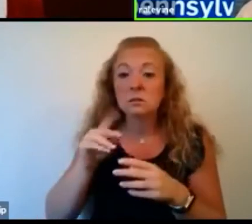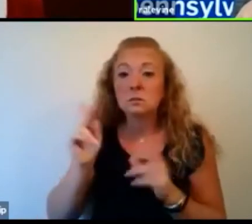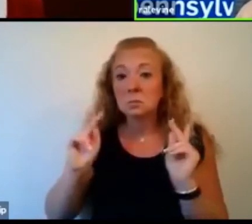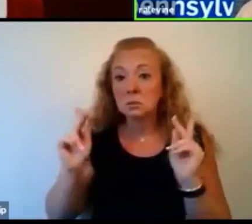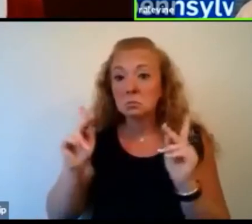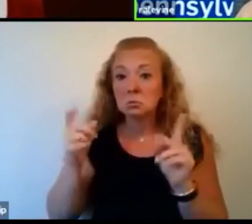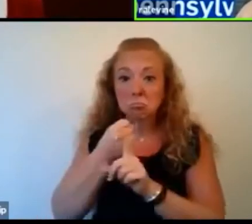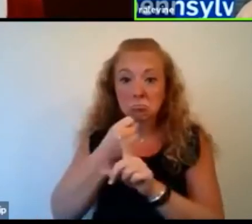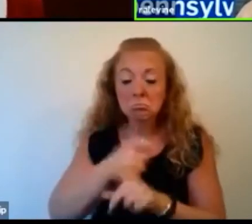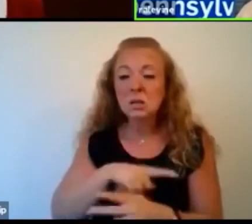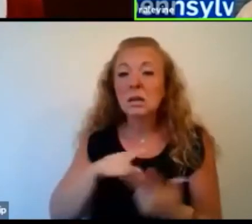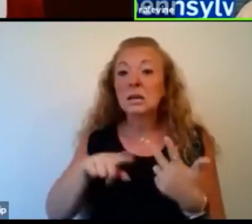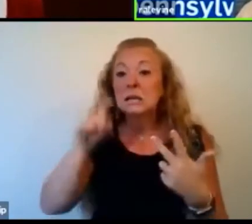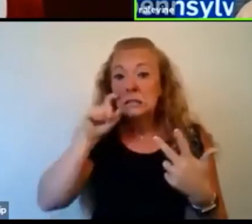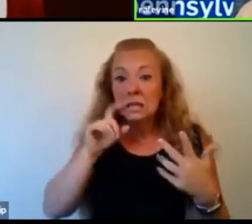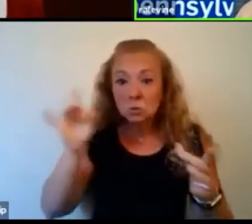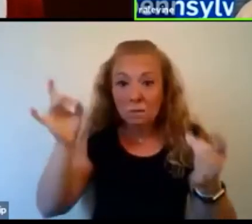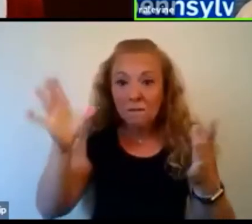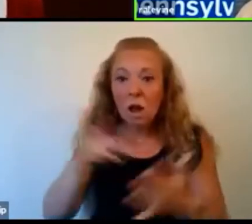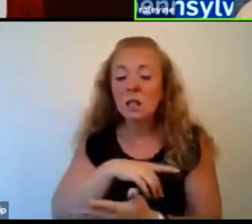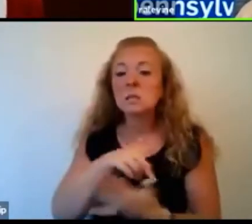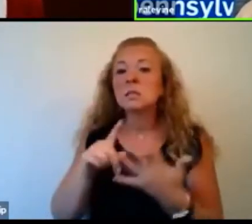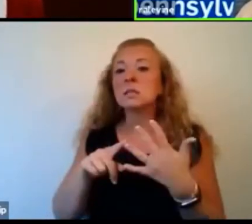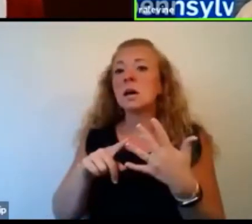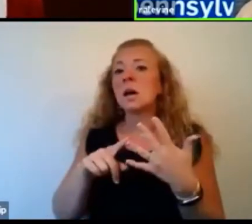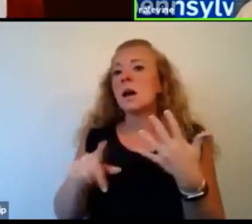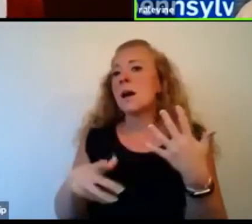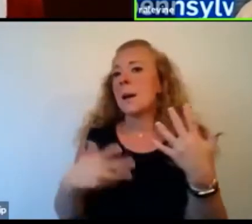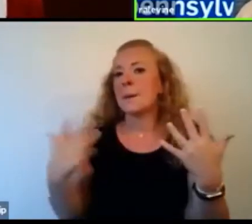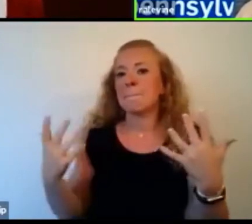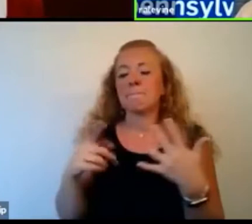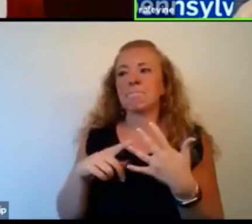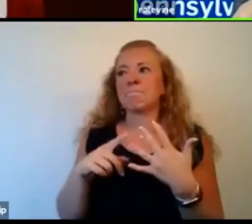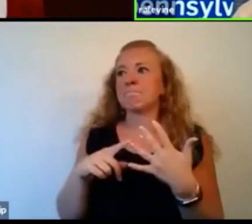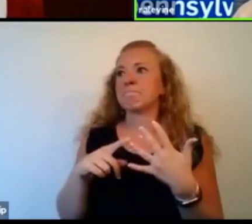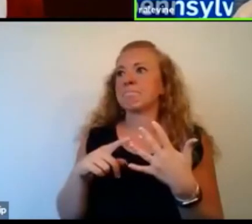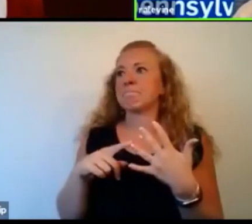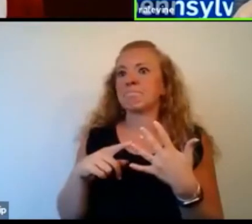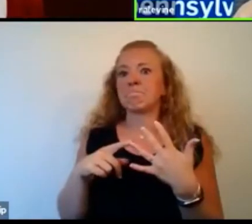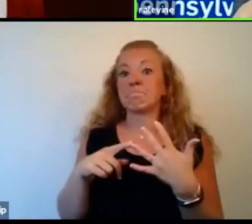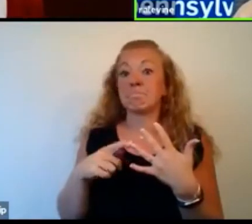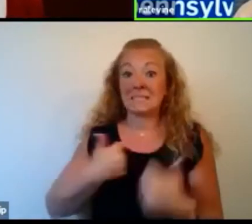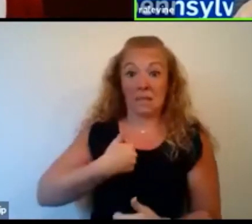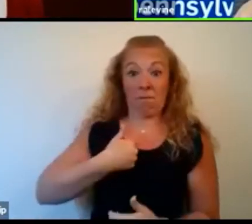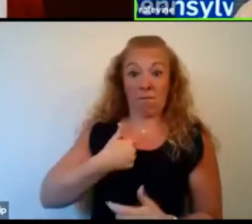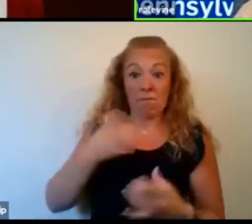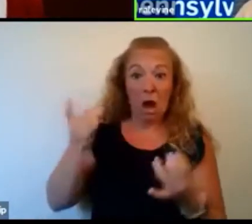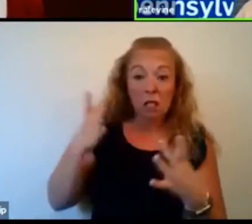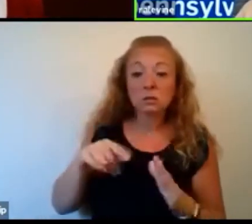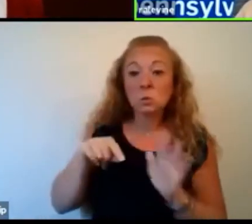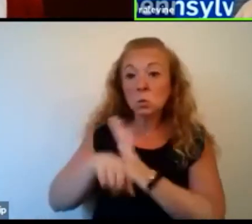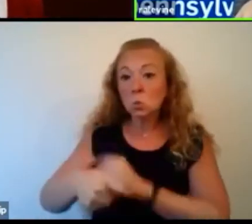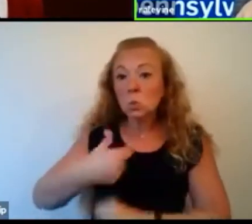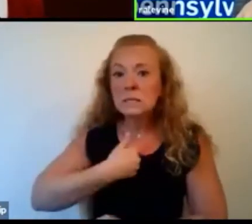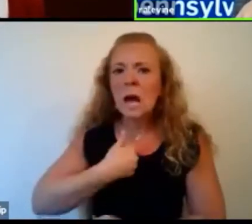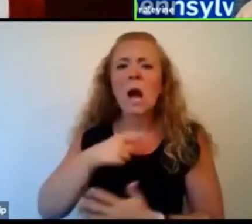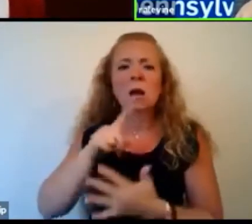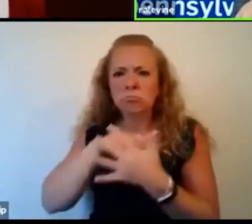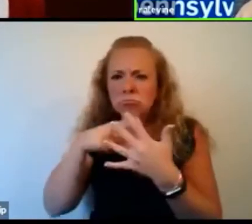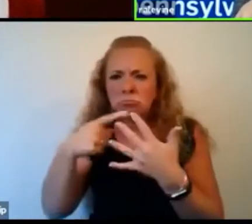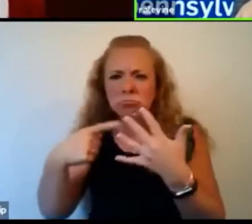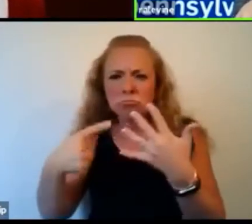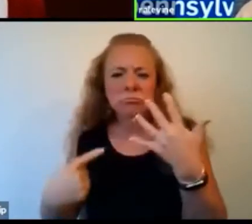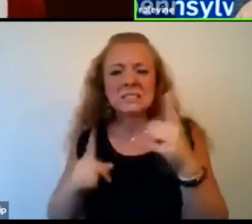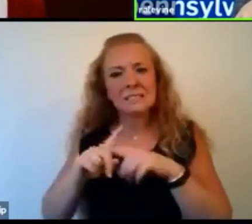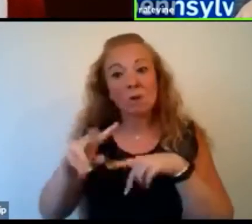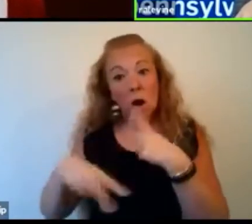sexual violence. It includes violence against the self and suicide. So many different aspects of violence